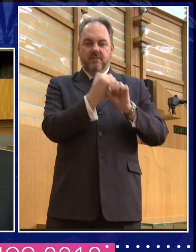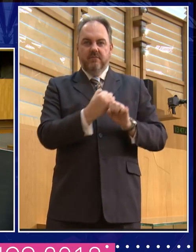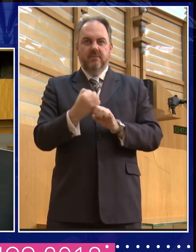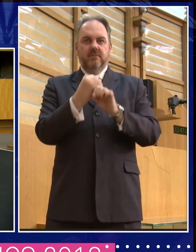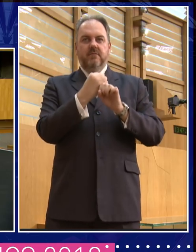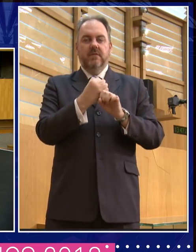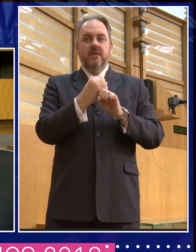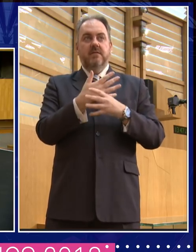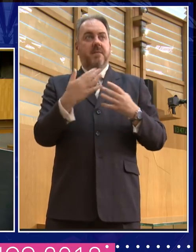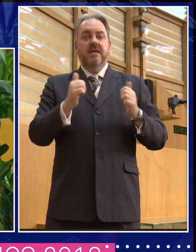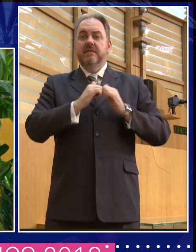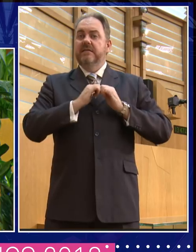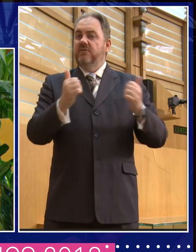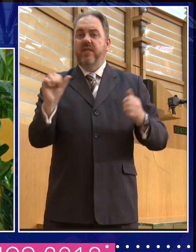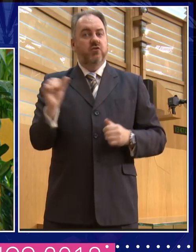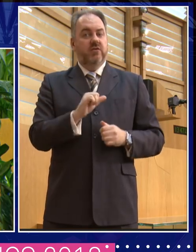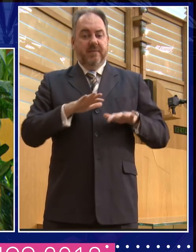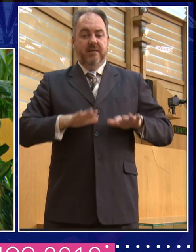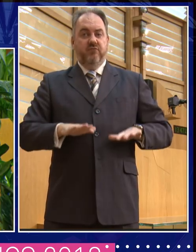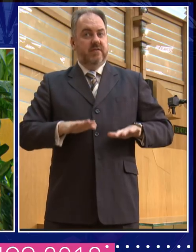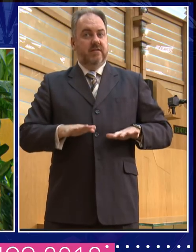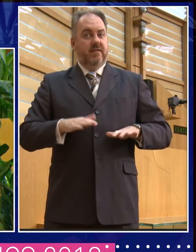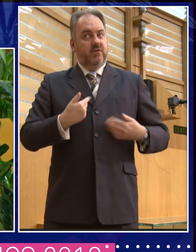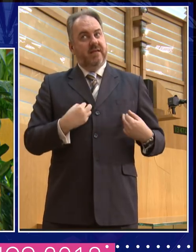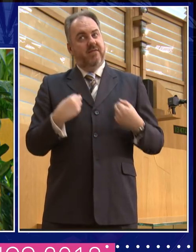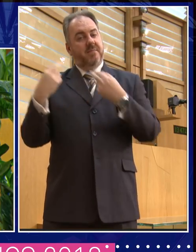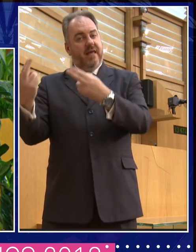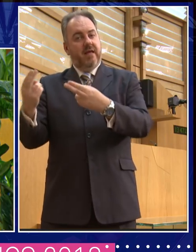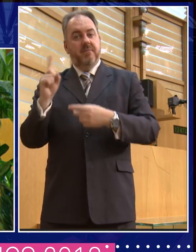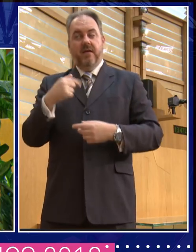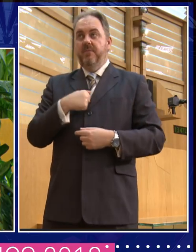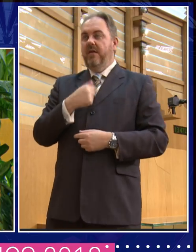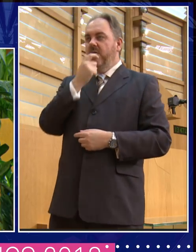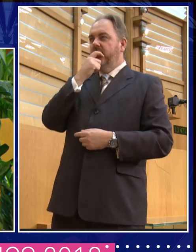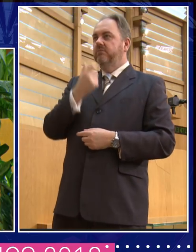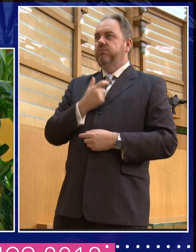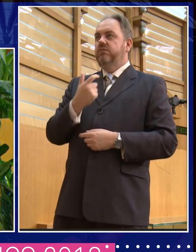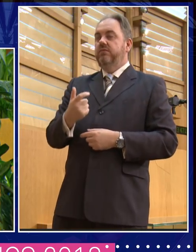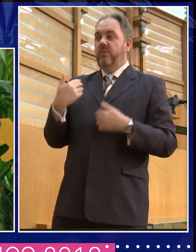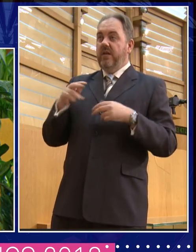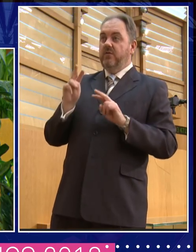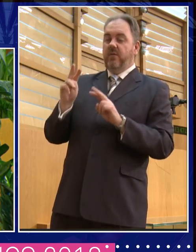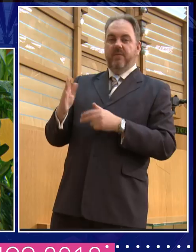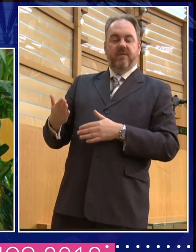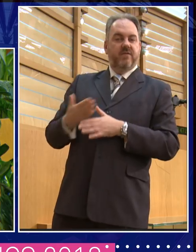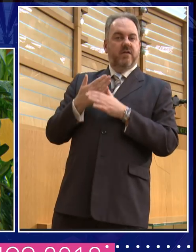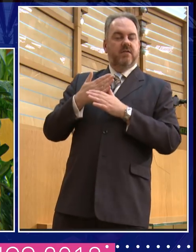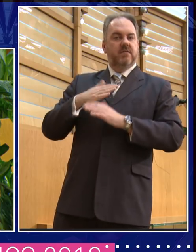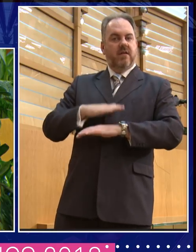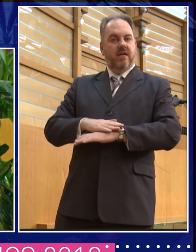just, when I saw them, gobsmacked. I just thought, I kind of got the impression when I was a